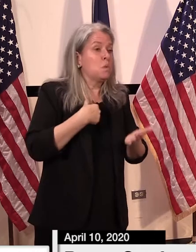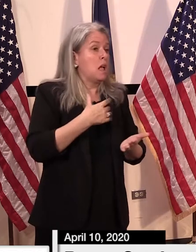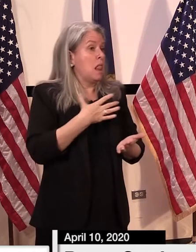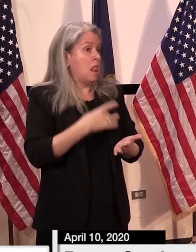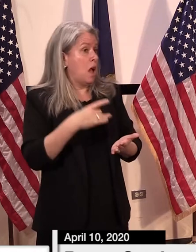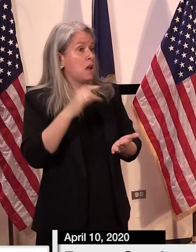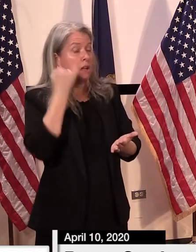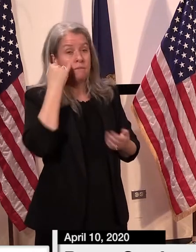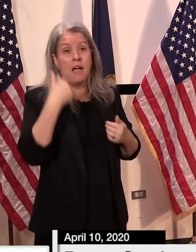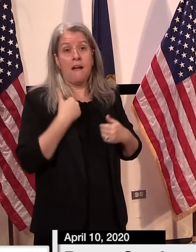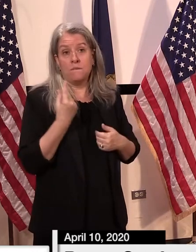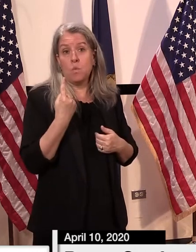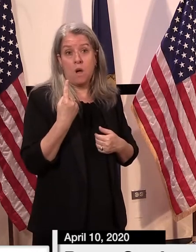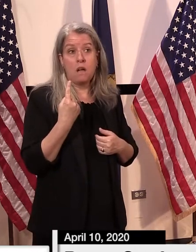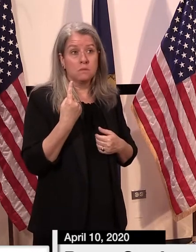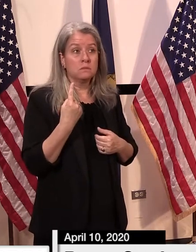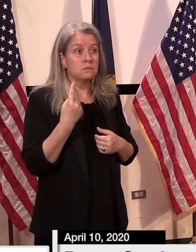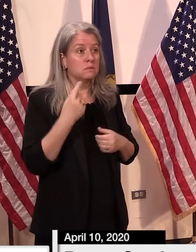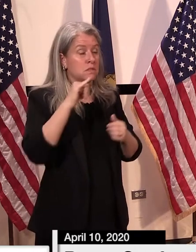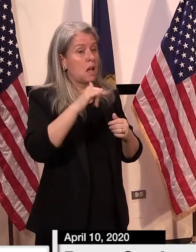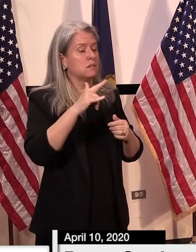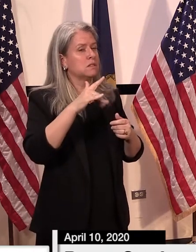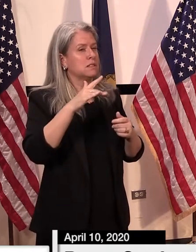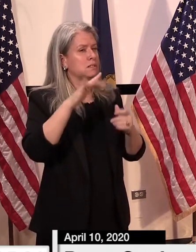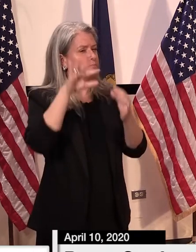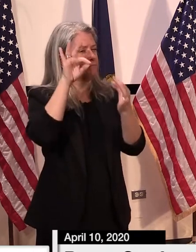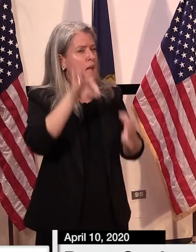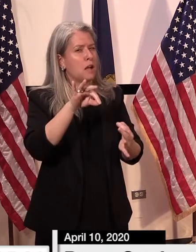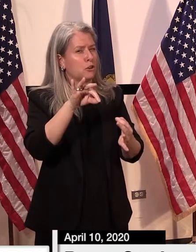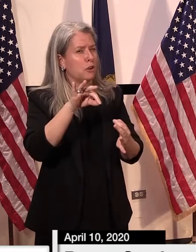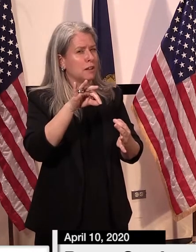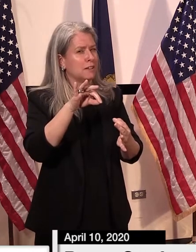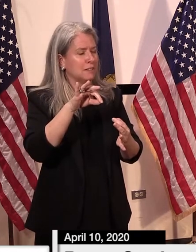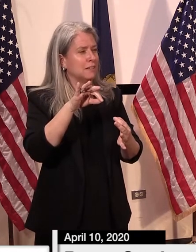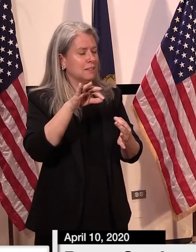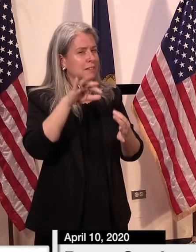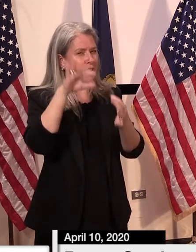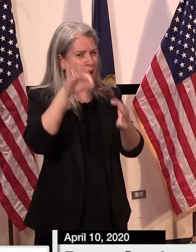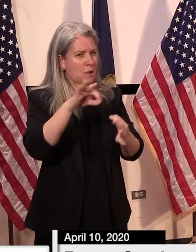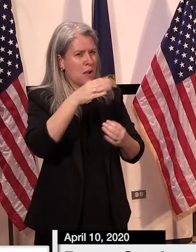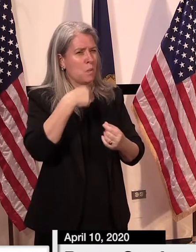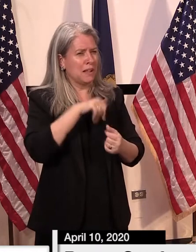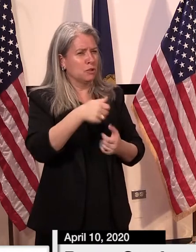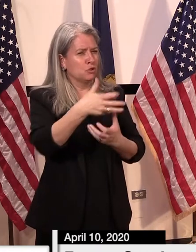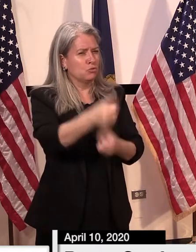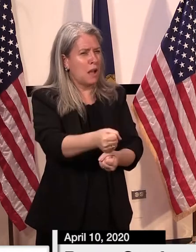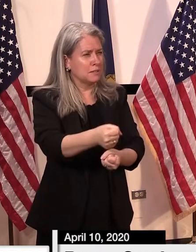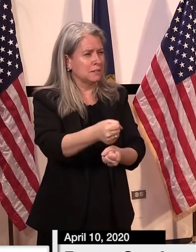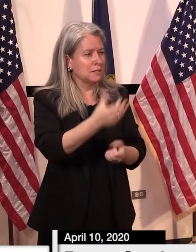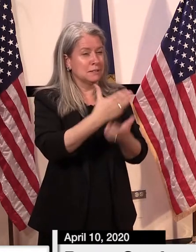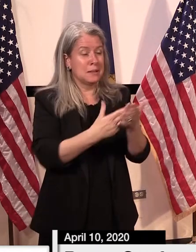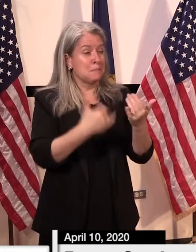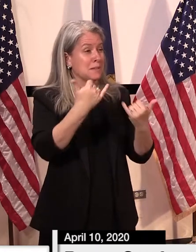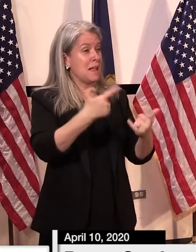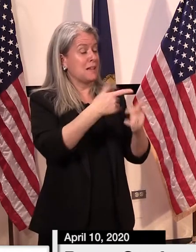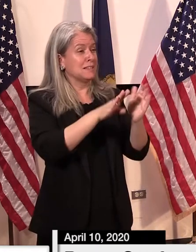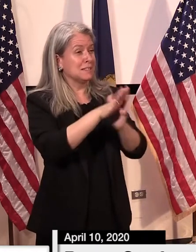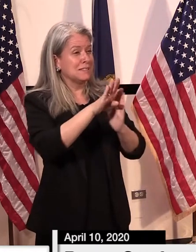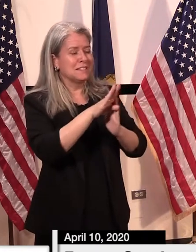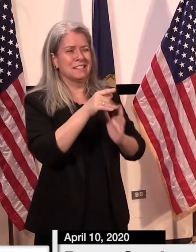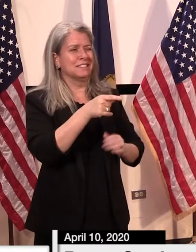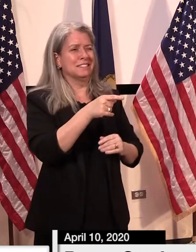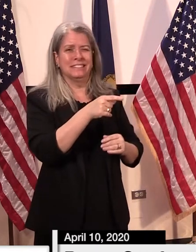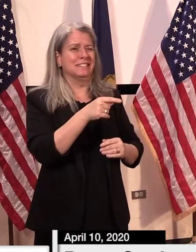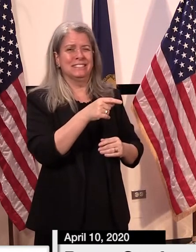that actually has uh sufficient accuracy that we would find it trustworthy and that the results